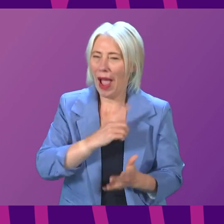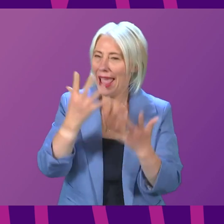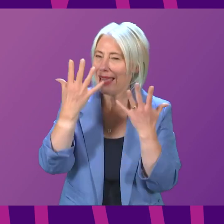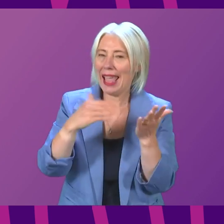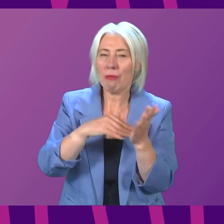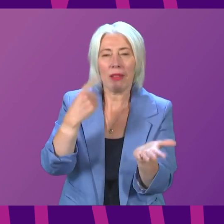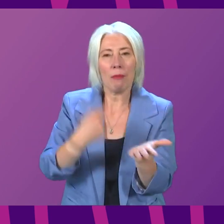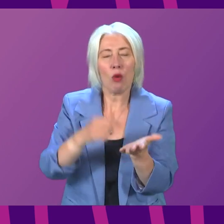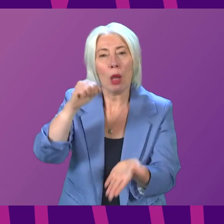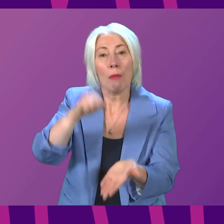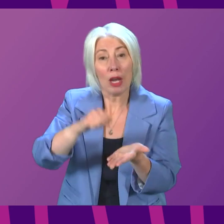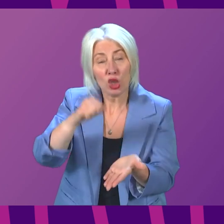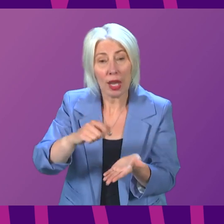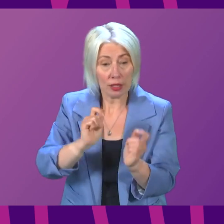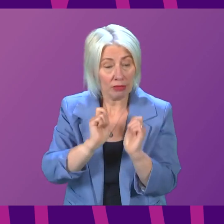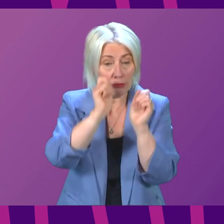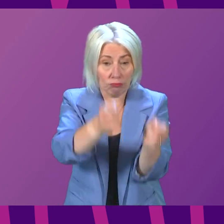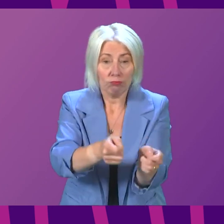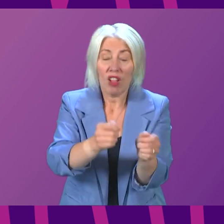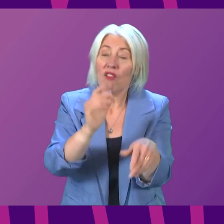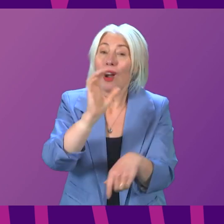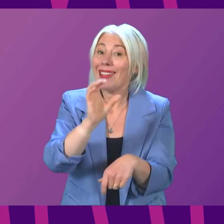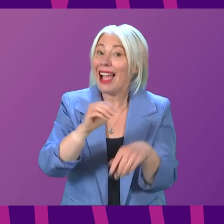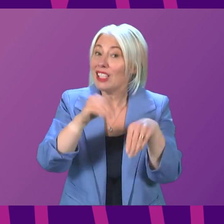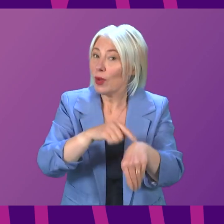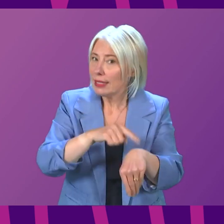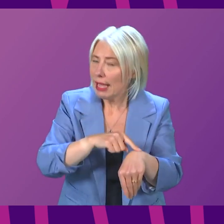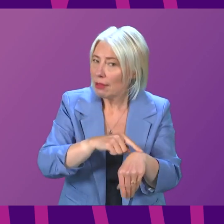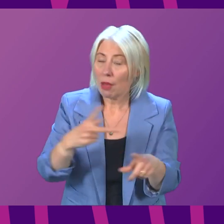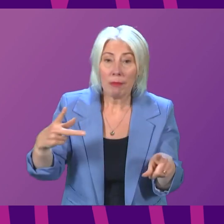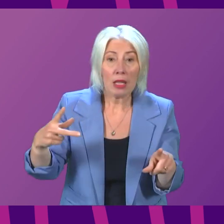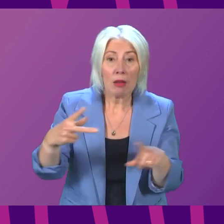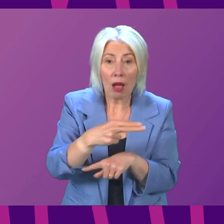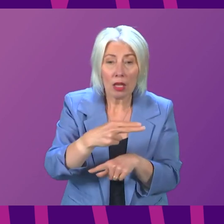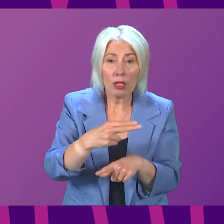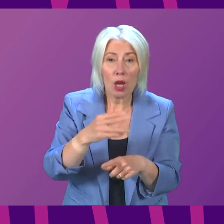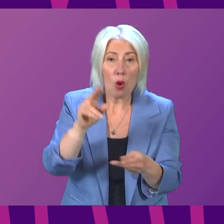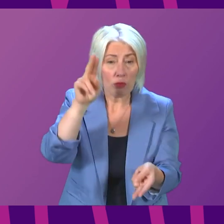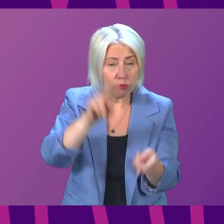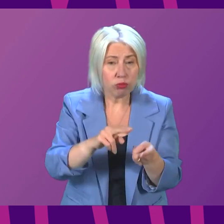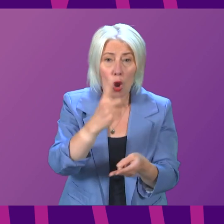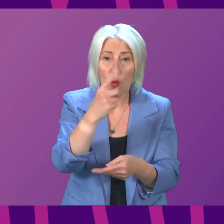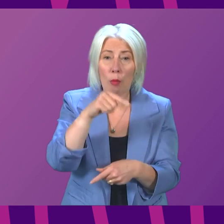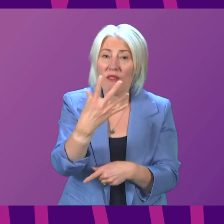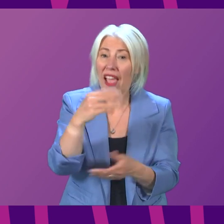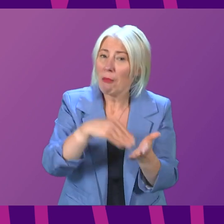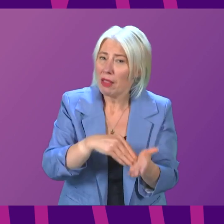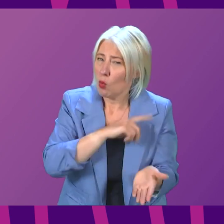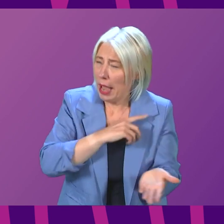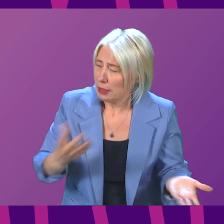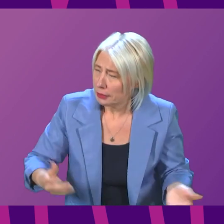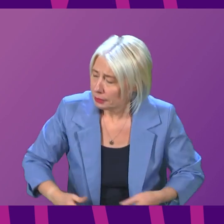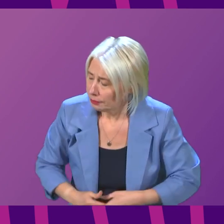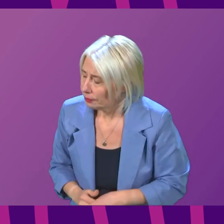budget allocated for cancer waiting times has been cut to just £1.5 million? First Minister.